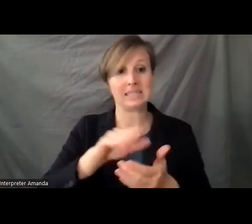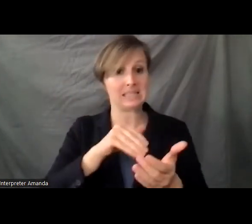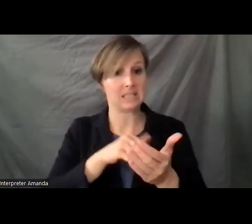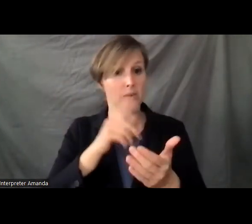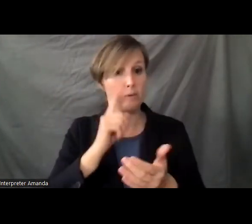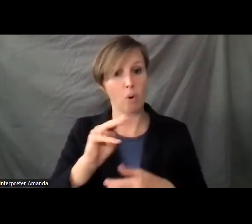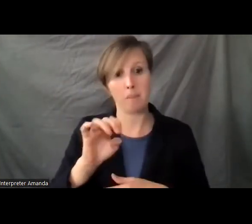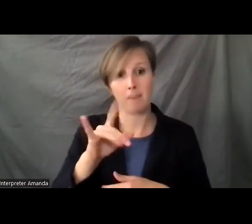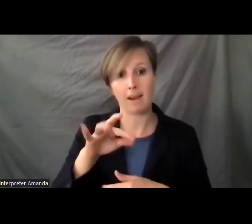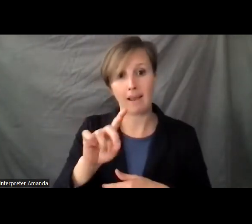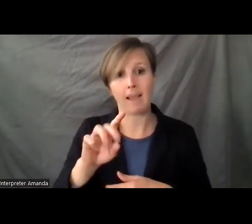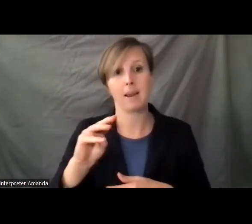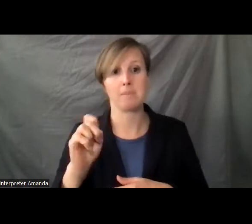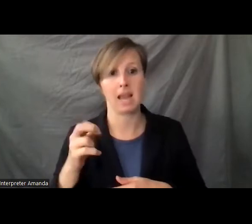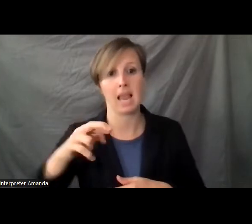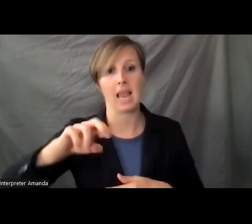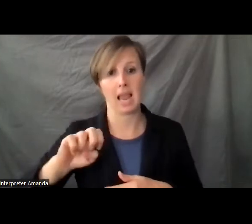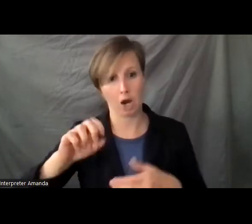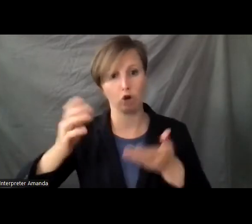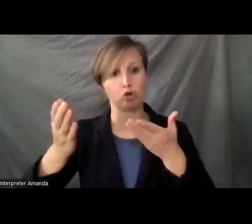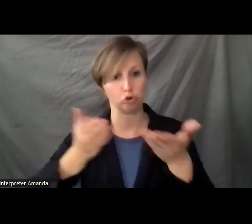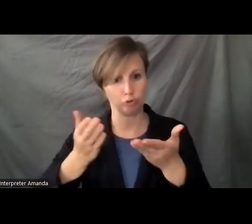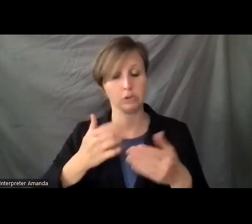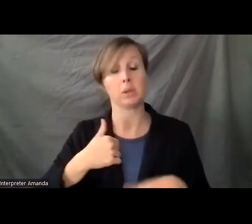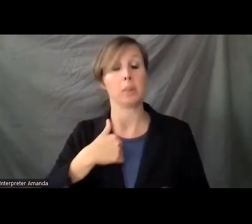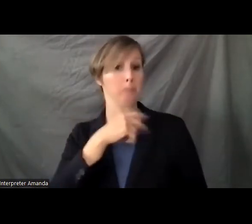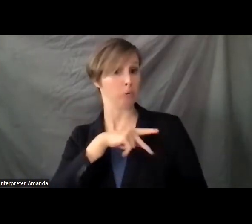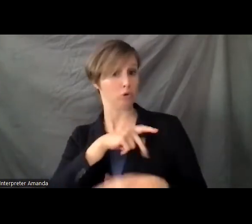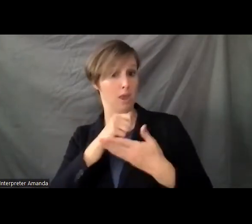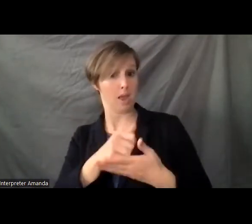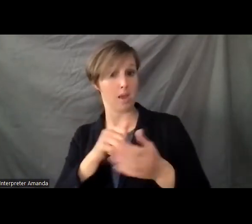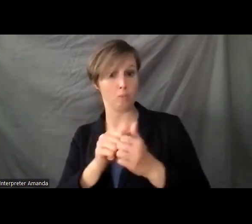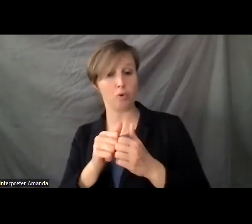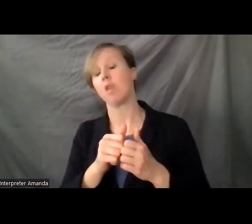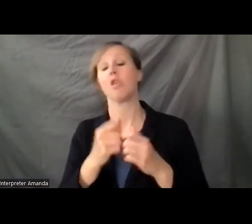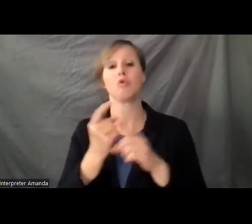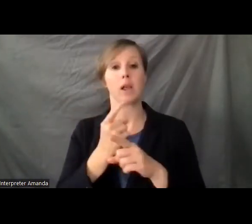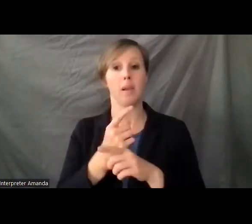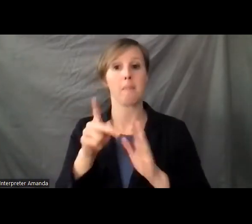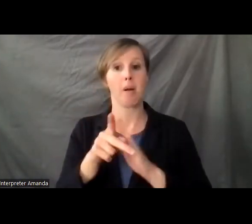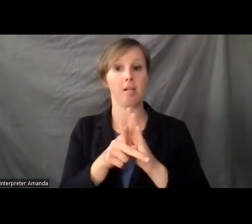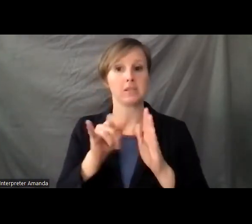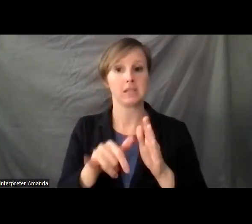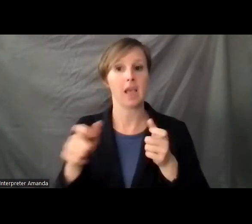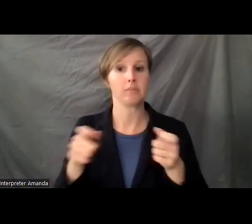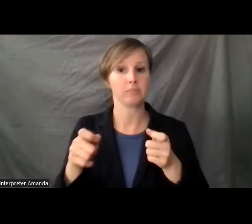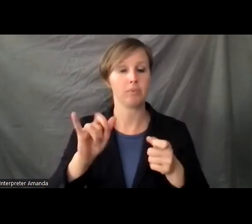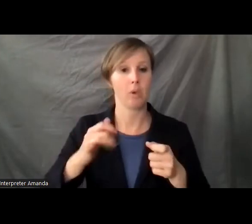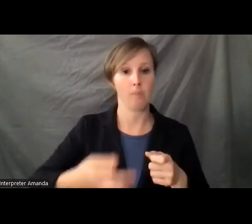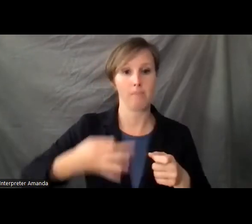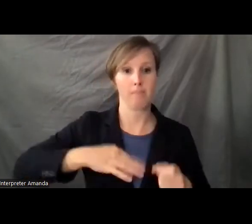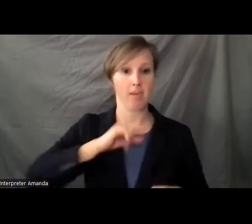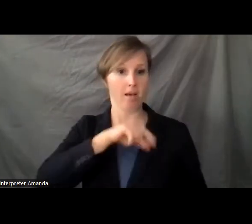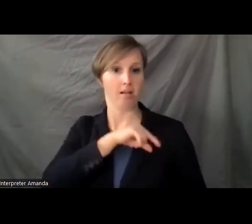Services. I have also personally helped to develop regulatory and policy guidance that govern these benefit eligibility and